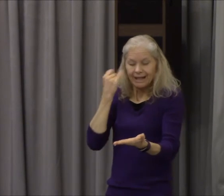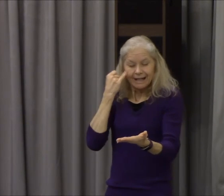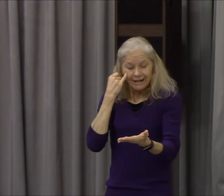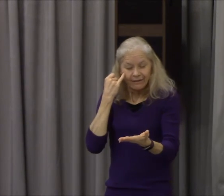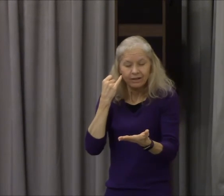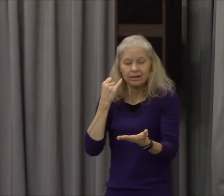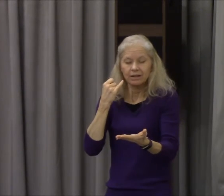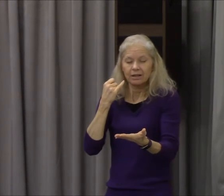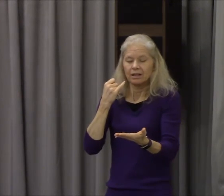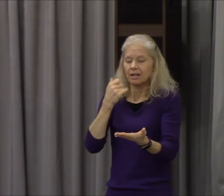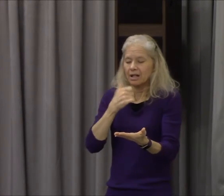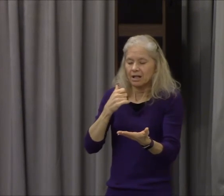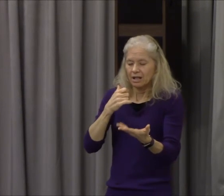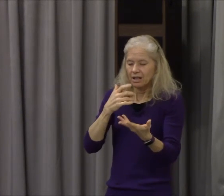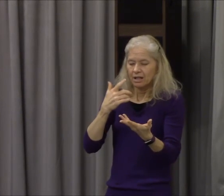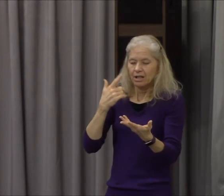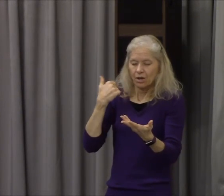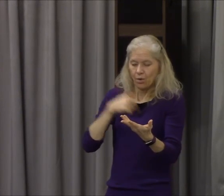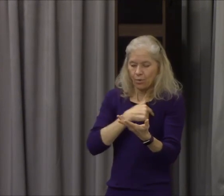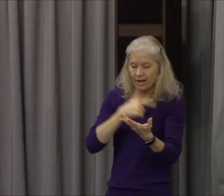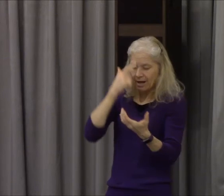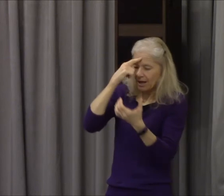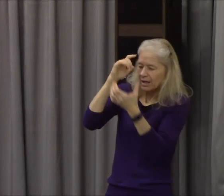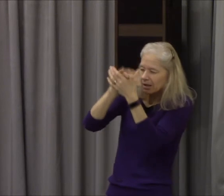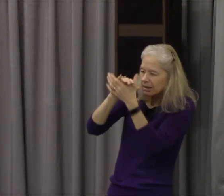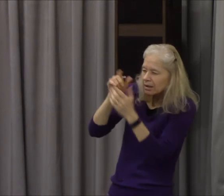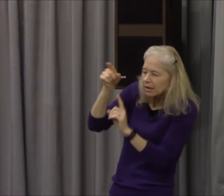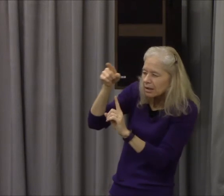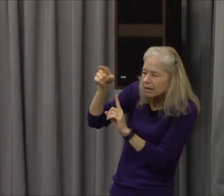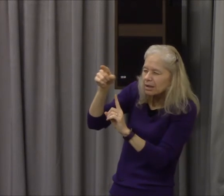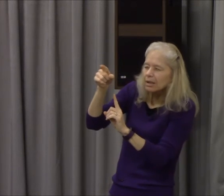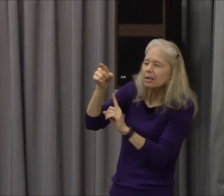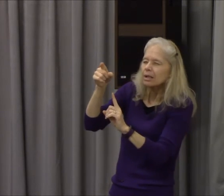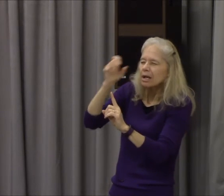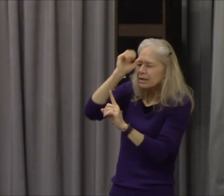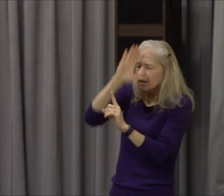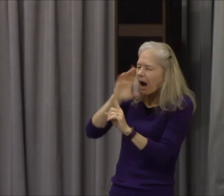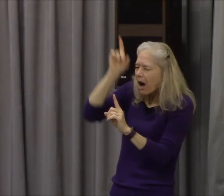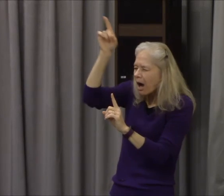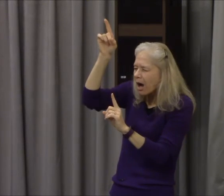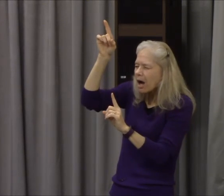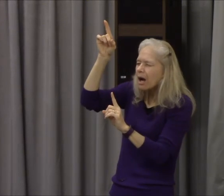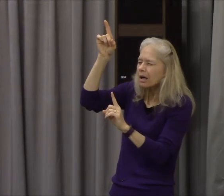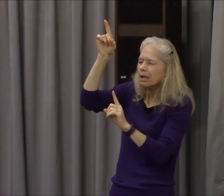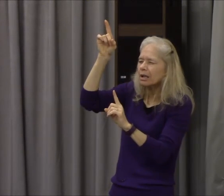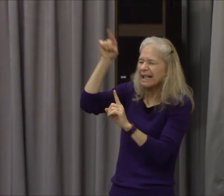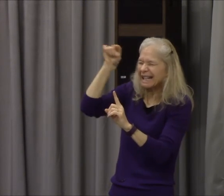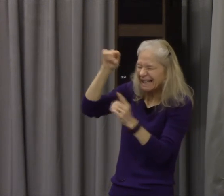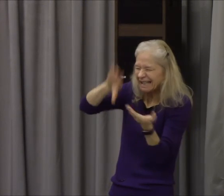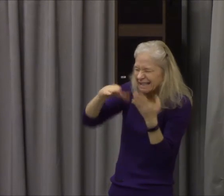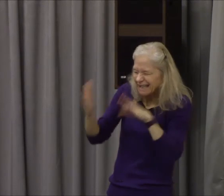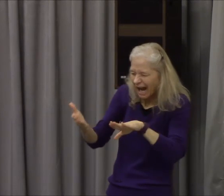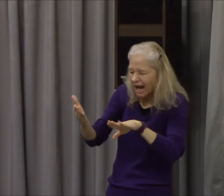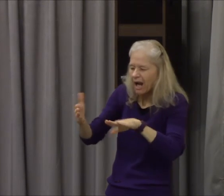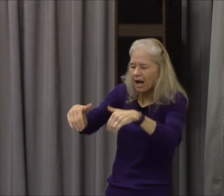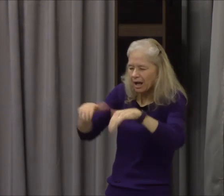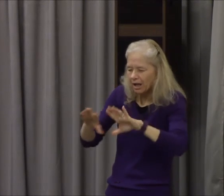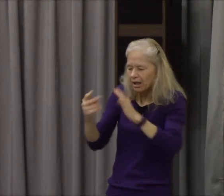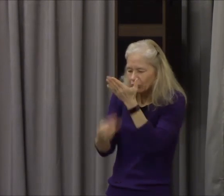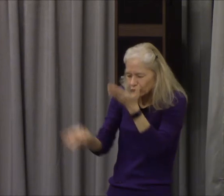whosoever shall call upon the name of the Lord shall be saved with your head bowed your eyes closed nobody looking around right now if